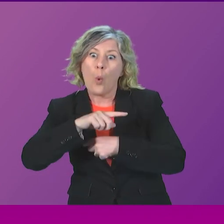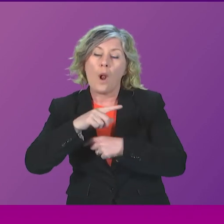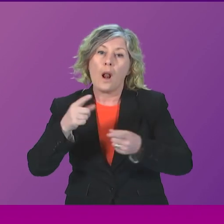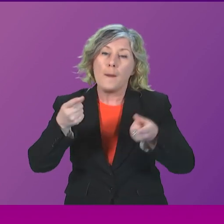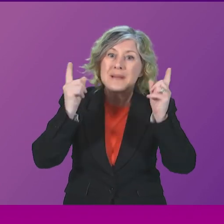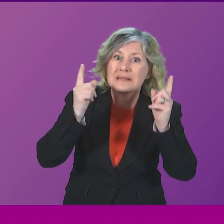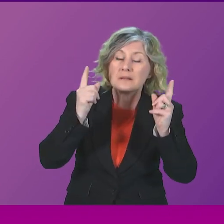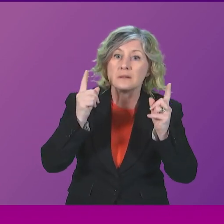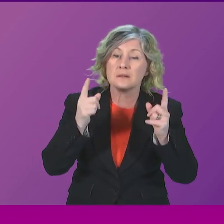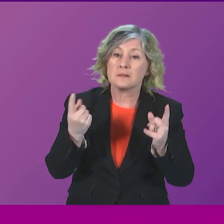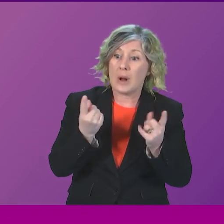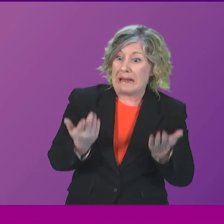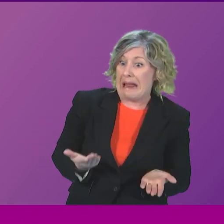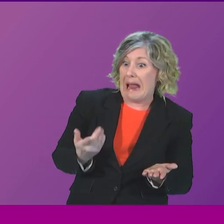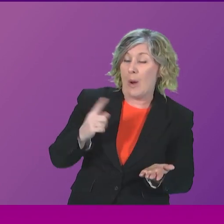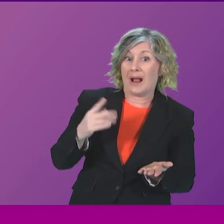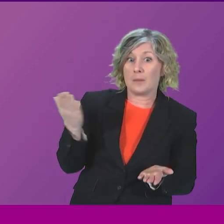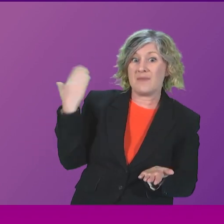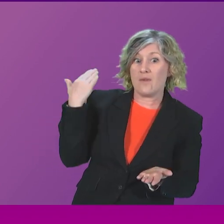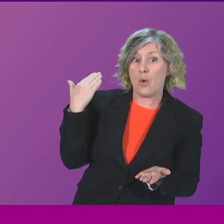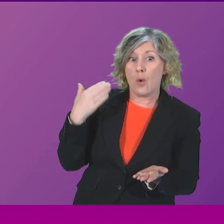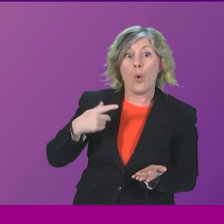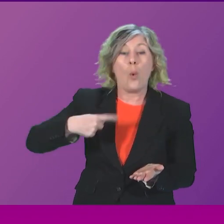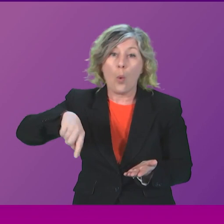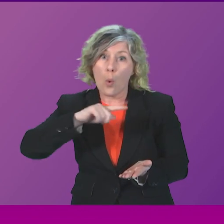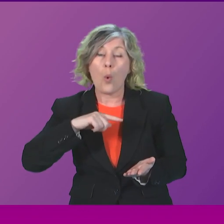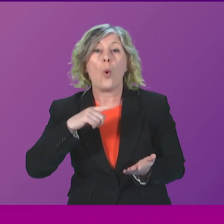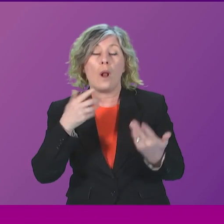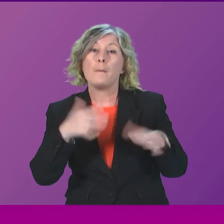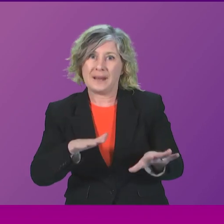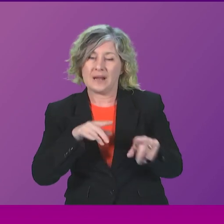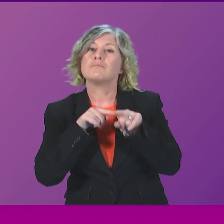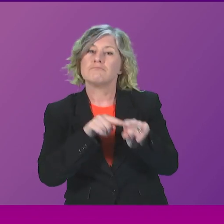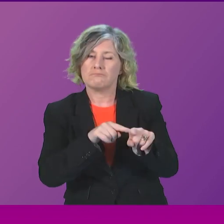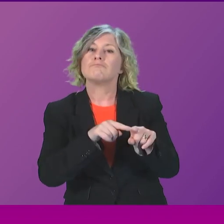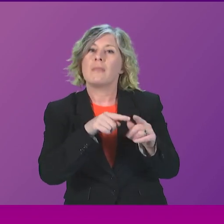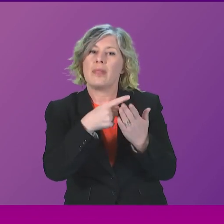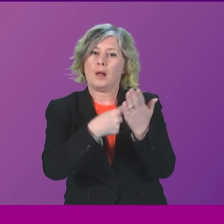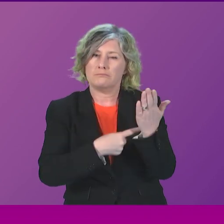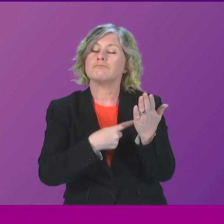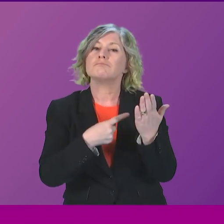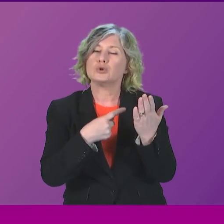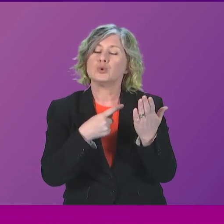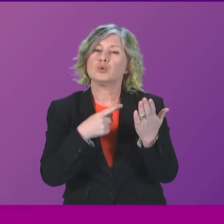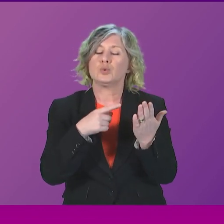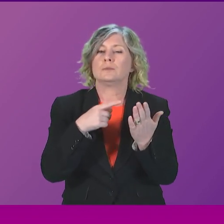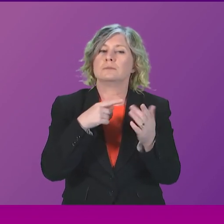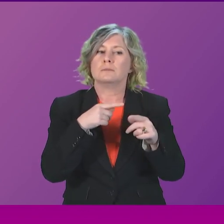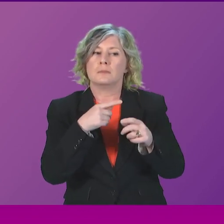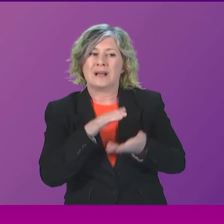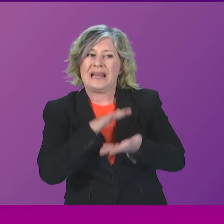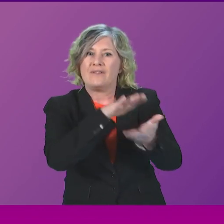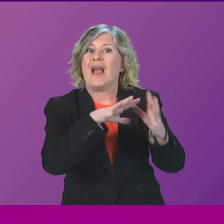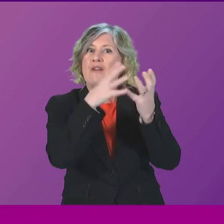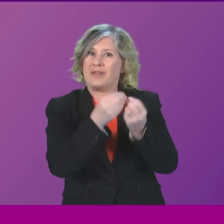past and present, have complied with the do not destroy instruction. And that all ministers and officials, past and present, will